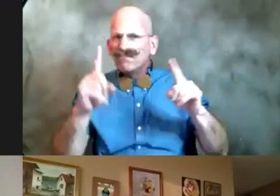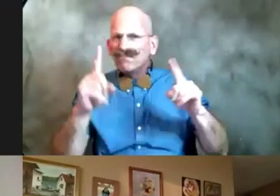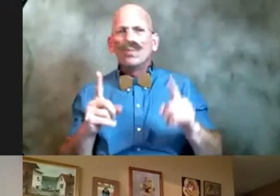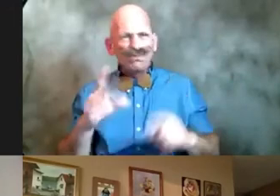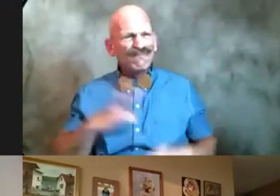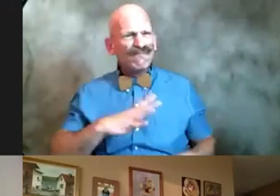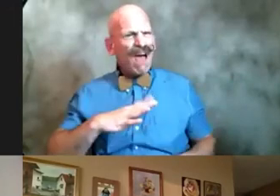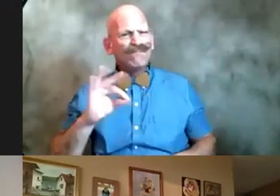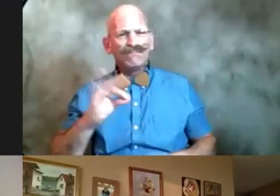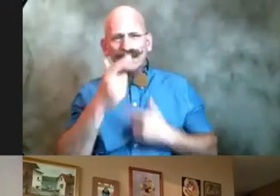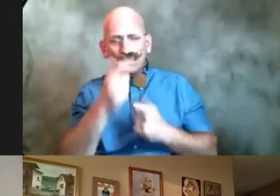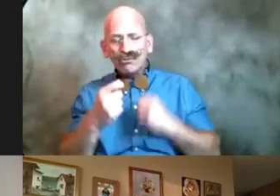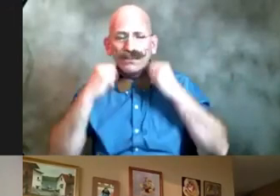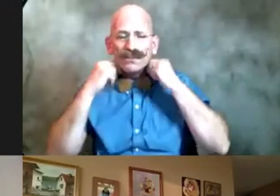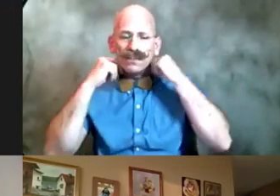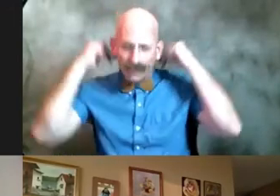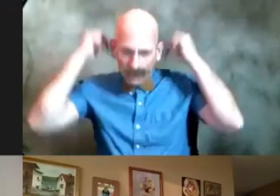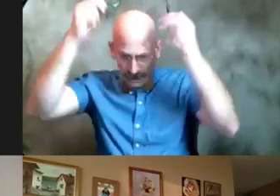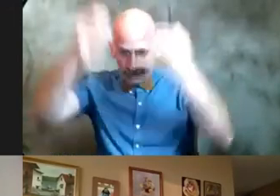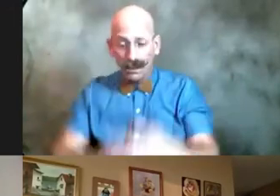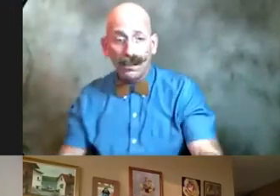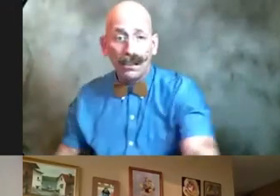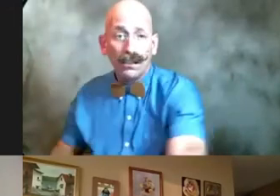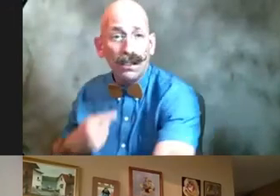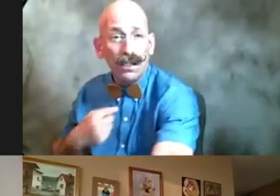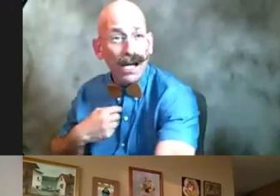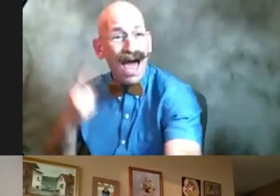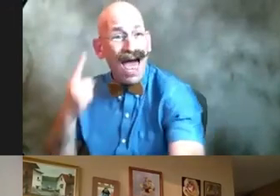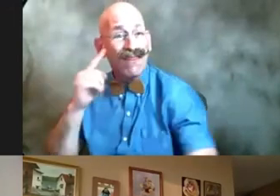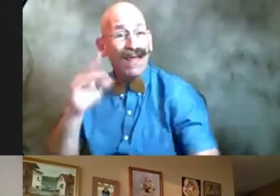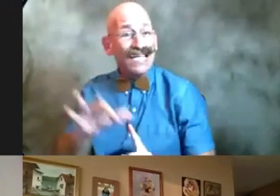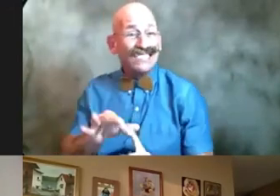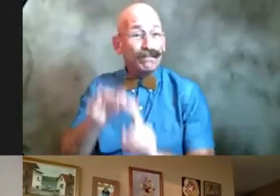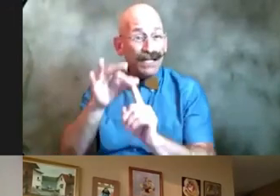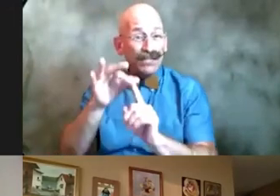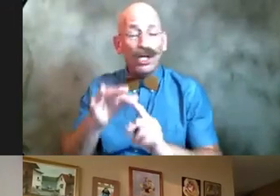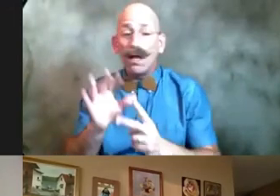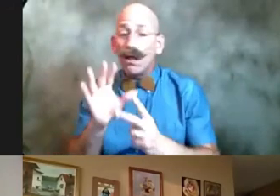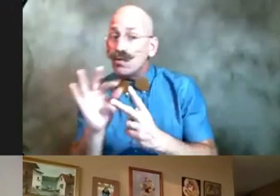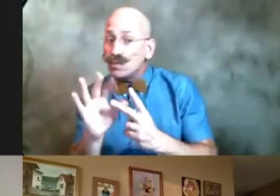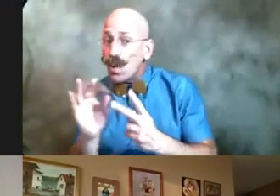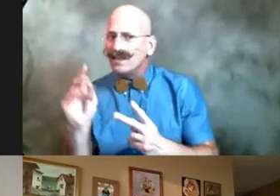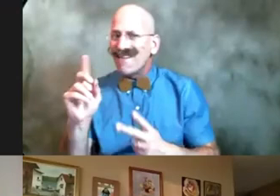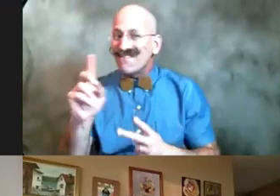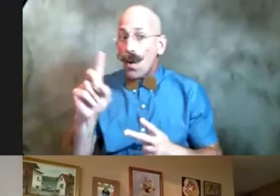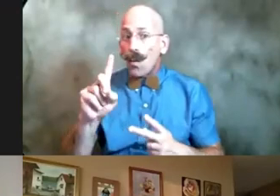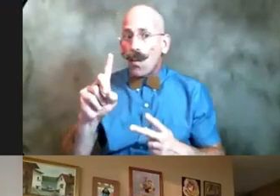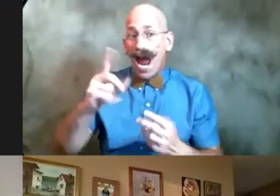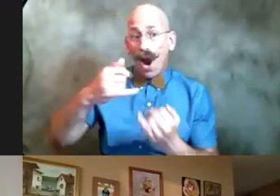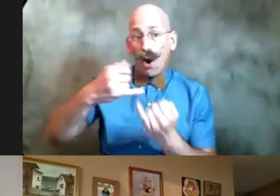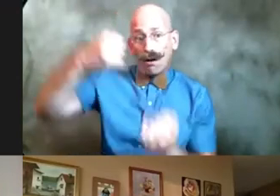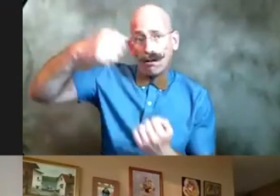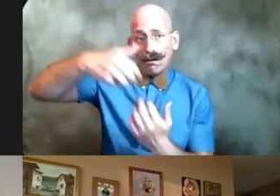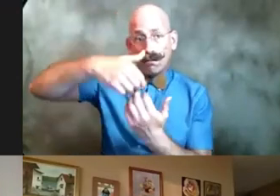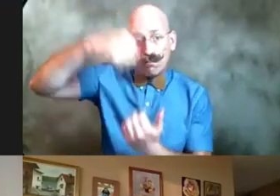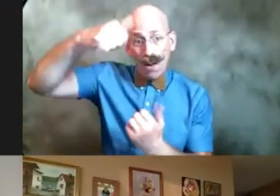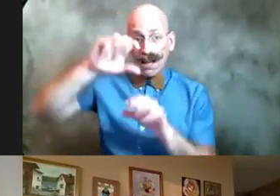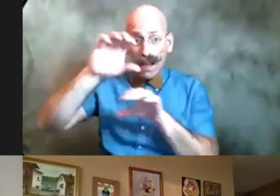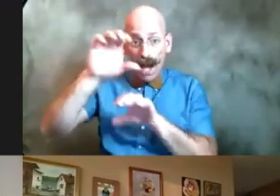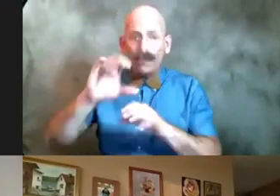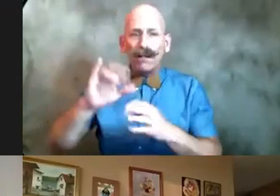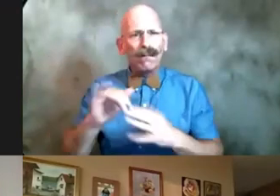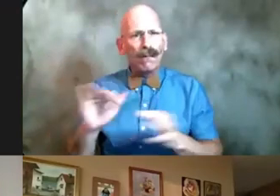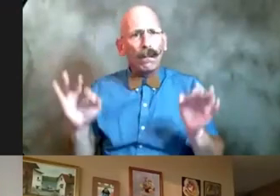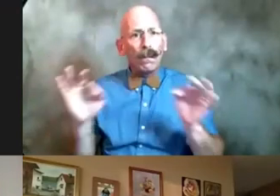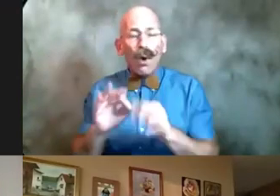especially i think the the choice of where the lines break of course are always critical in poetry but